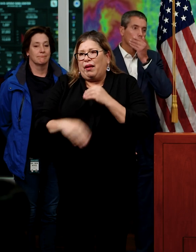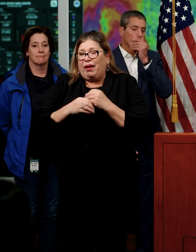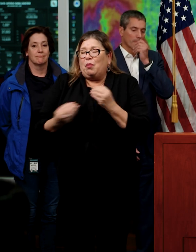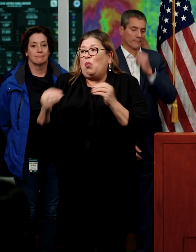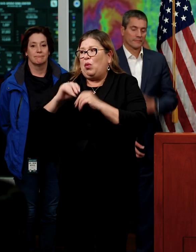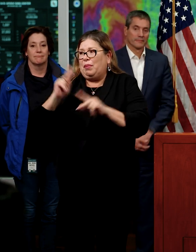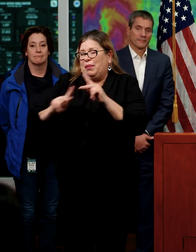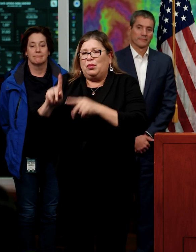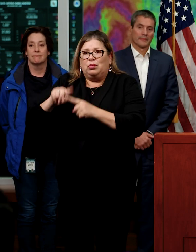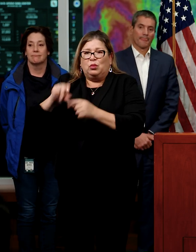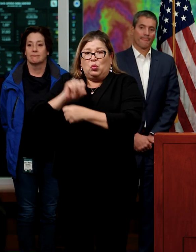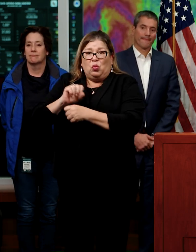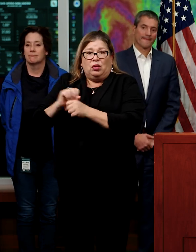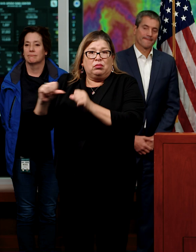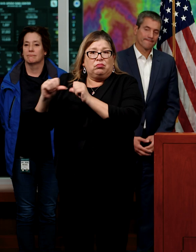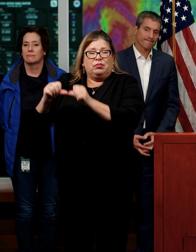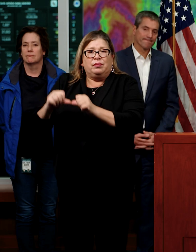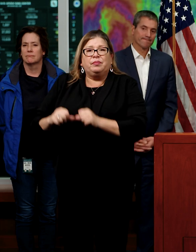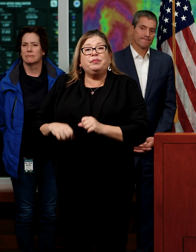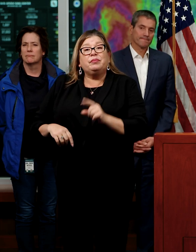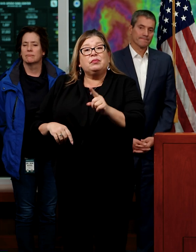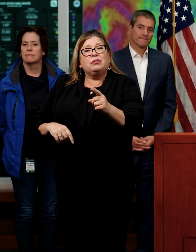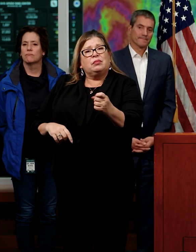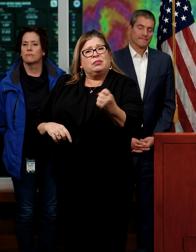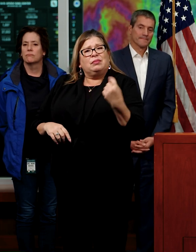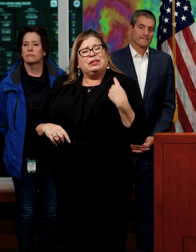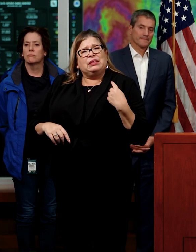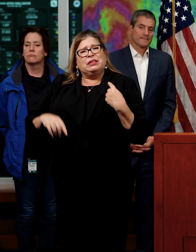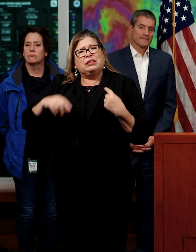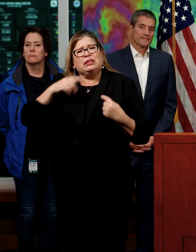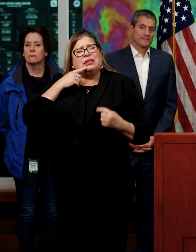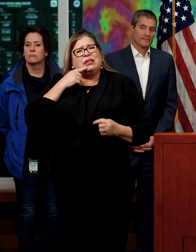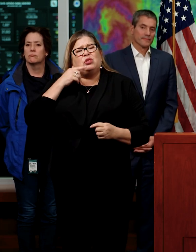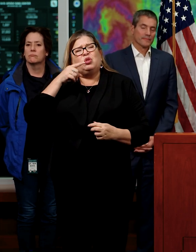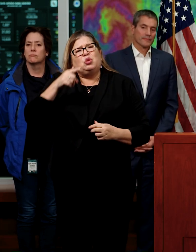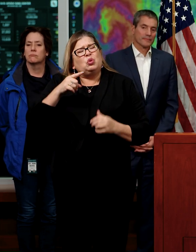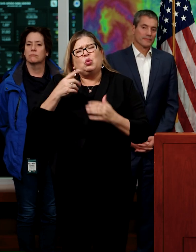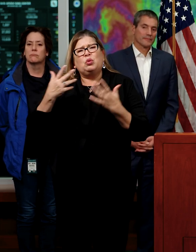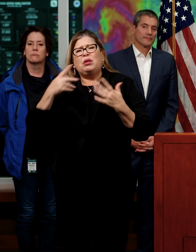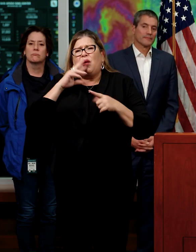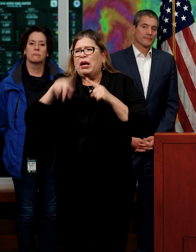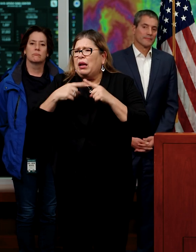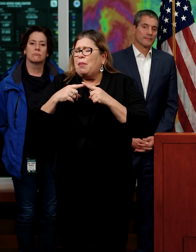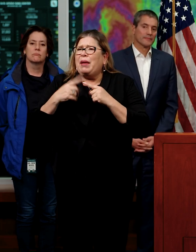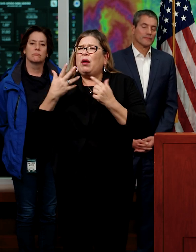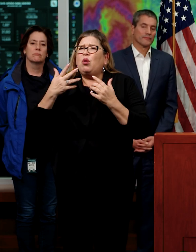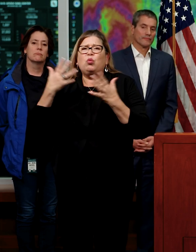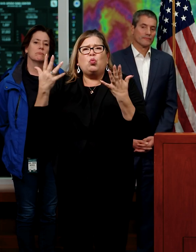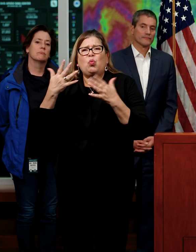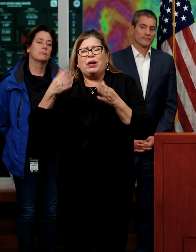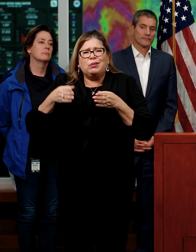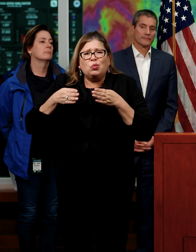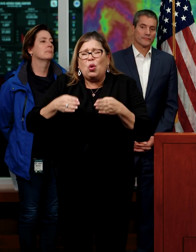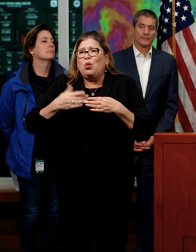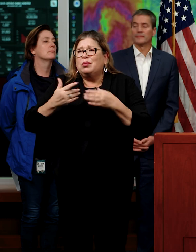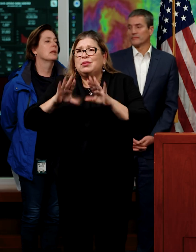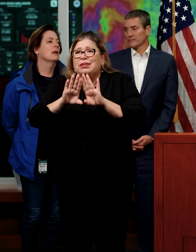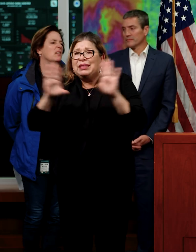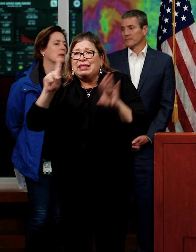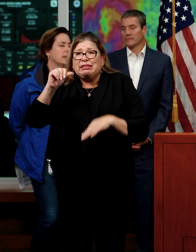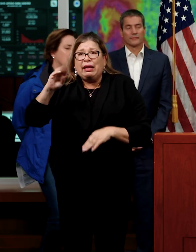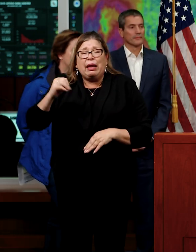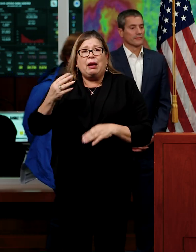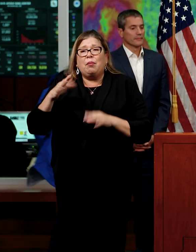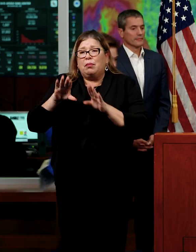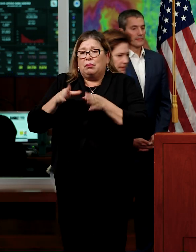crews as we go. Can you talk about what infrastructure you may be most concerned about? Is it dams? Is it levees? Is it something else?